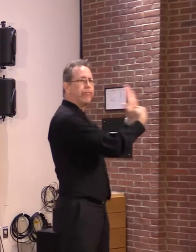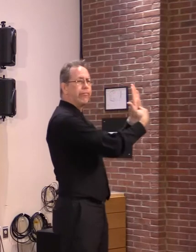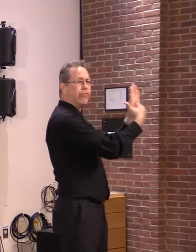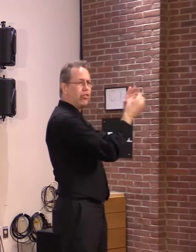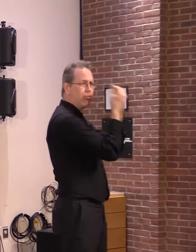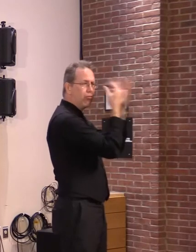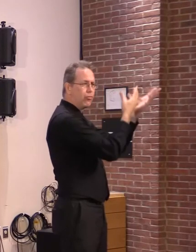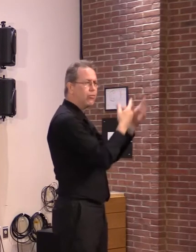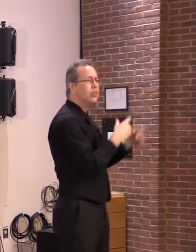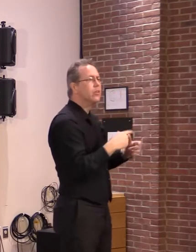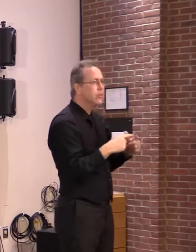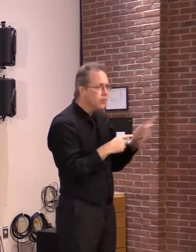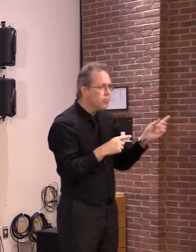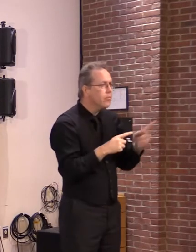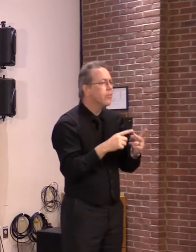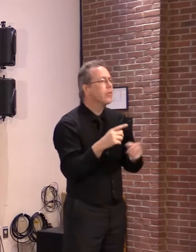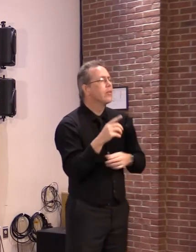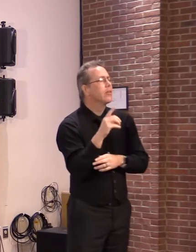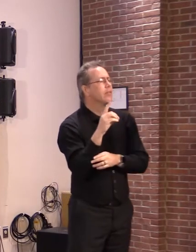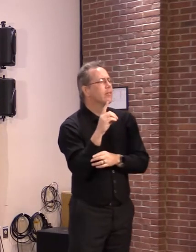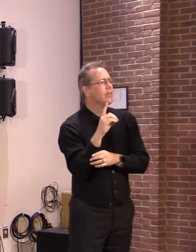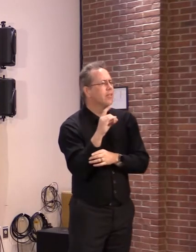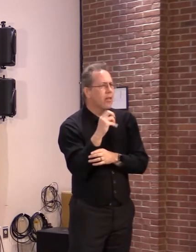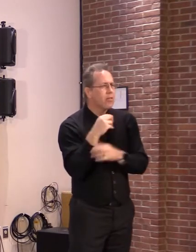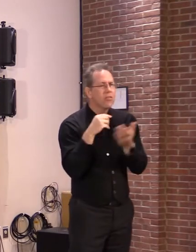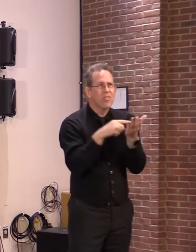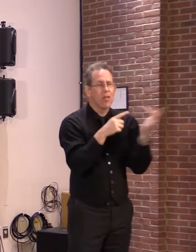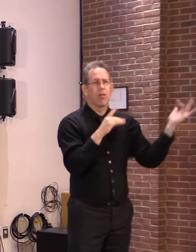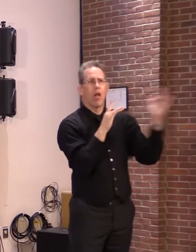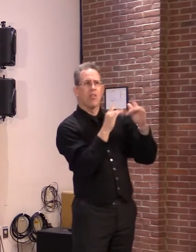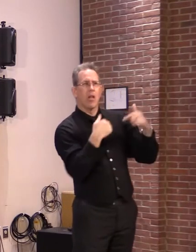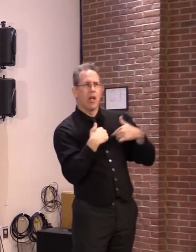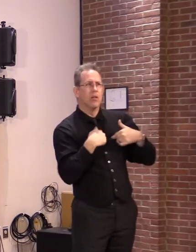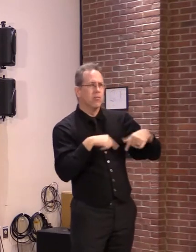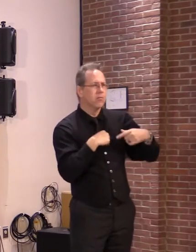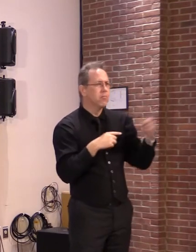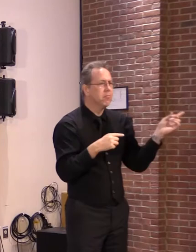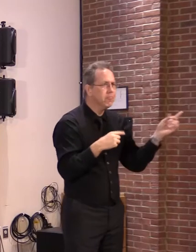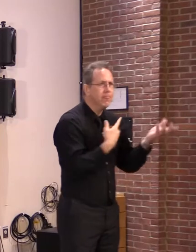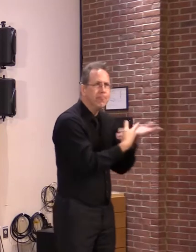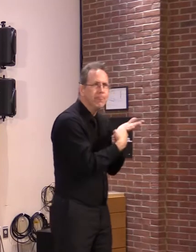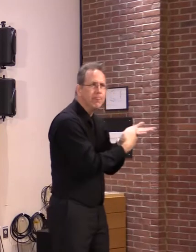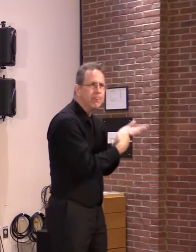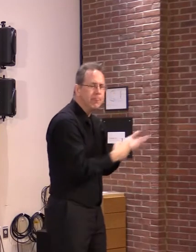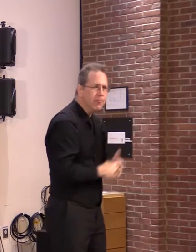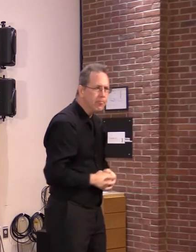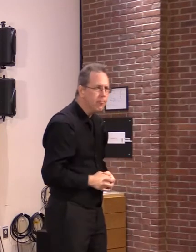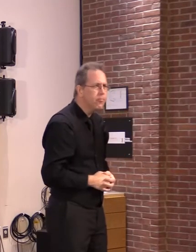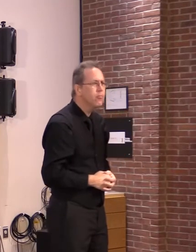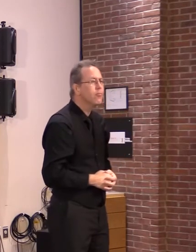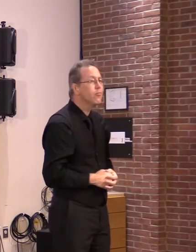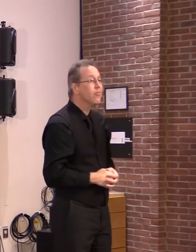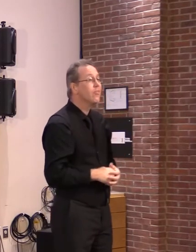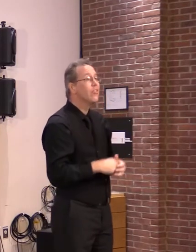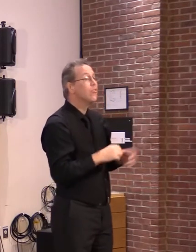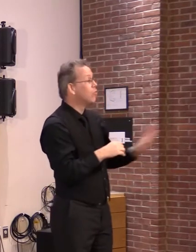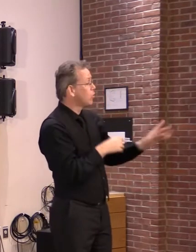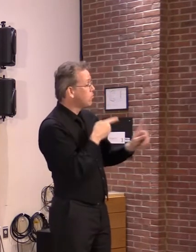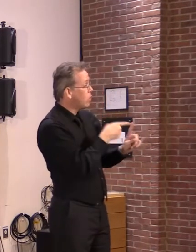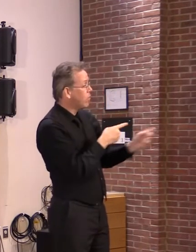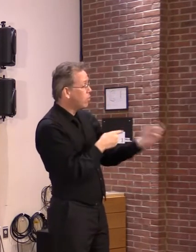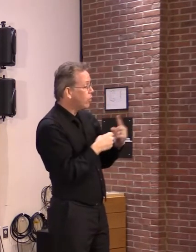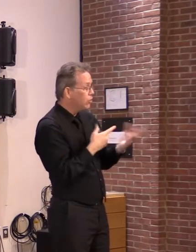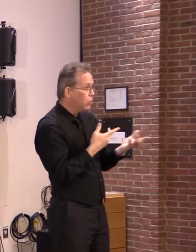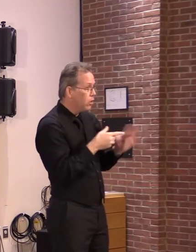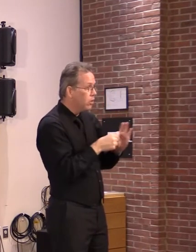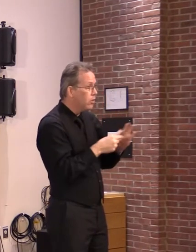Dan McLean would be happy to get those to you since I keep referring to them. Your point is you're right that Burlington